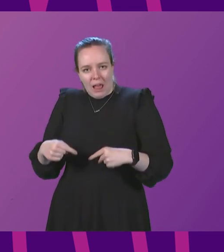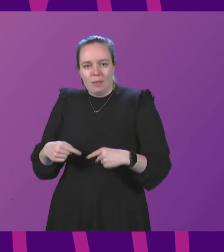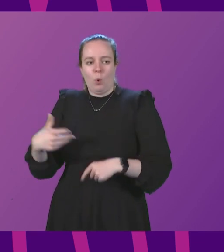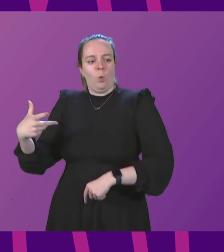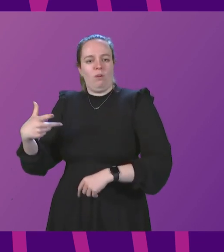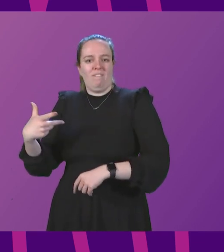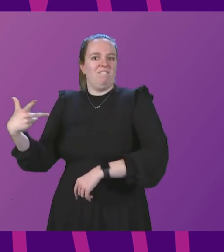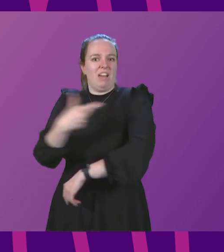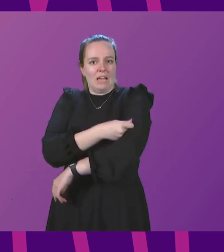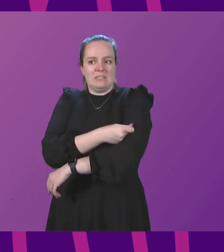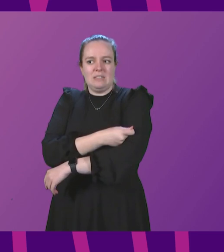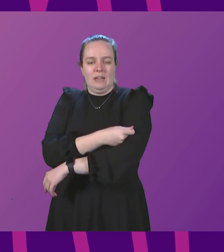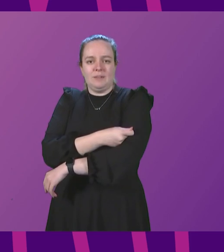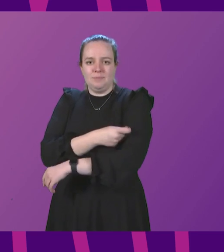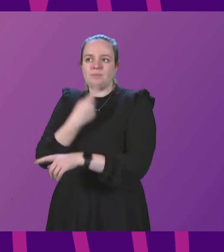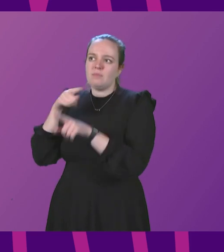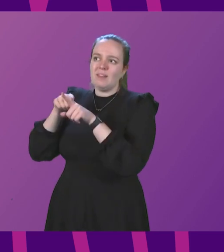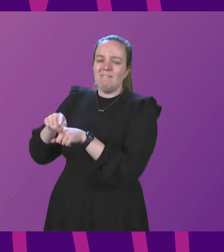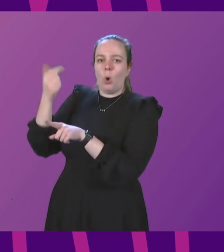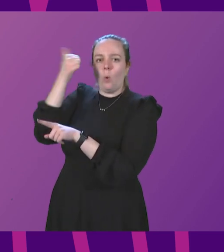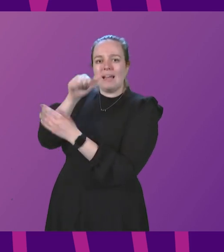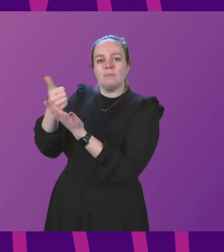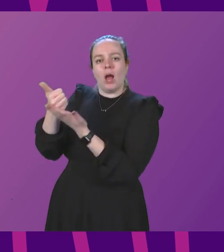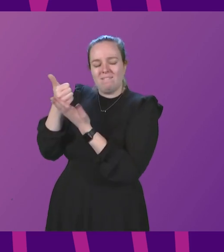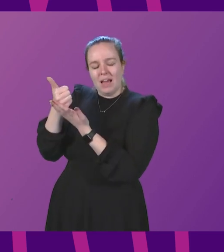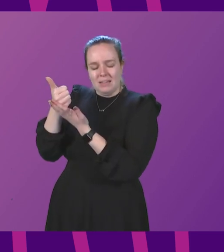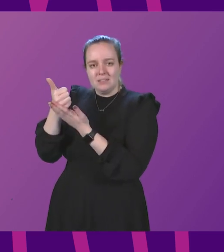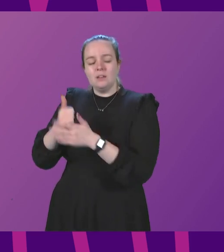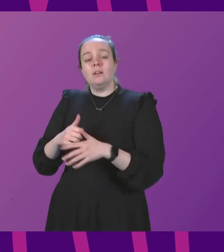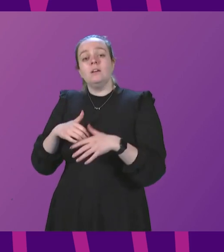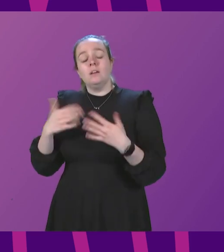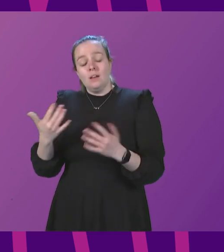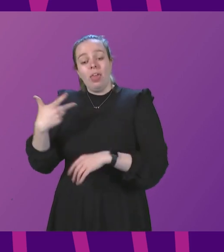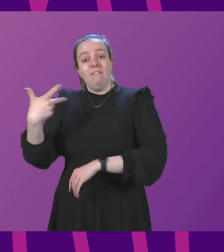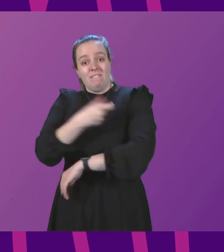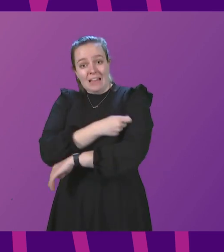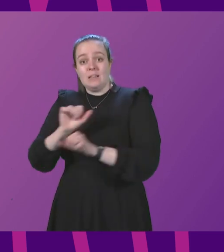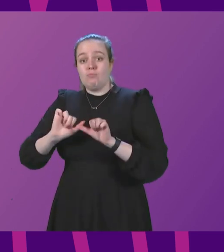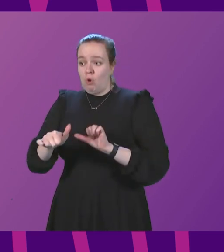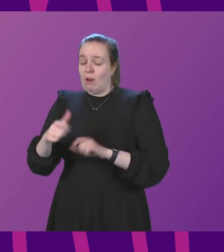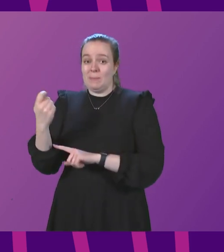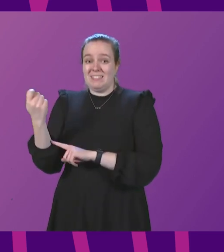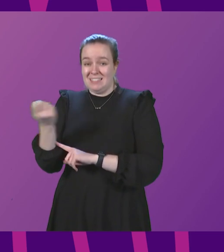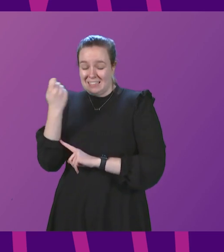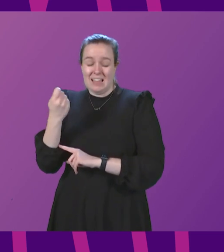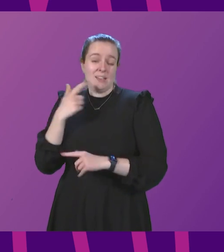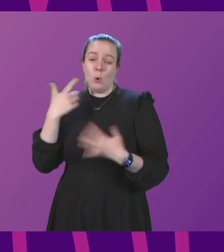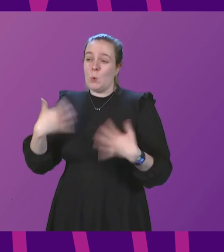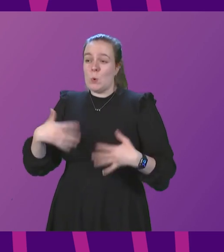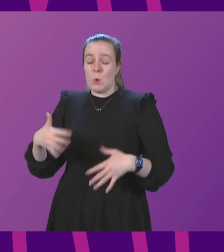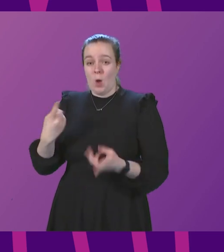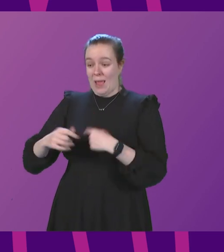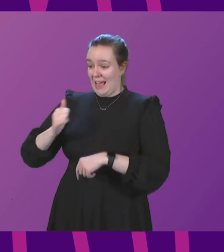of vaccination in line with expert advice. While the success of the vaccination programme has exceeded our